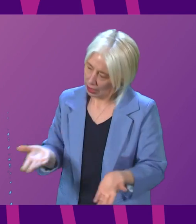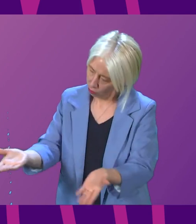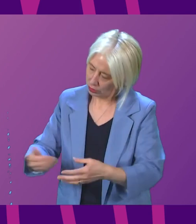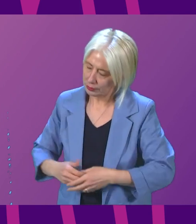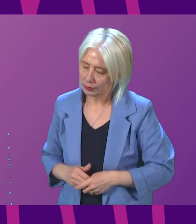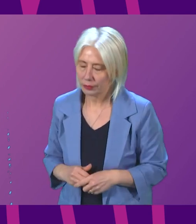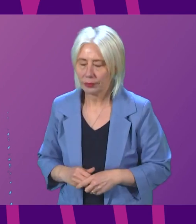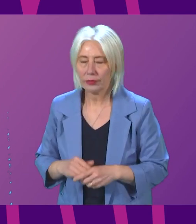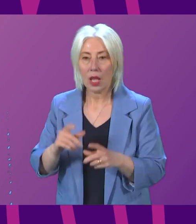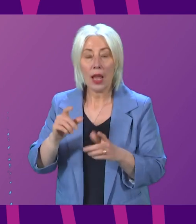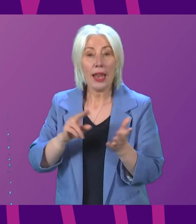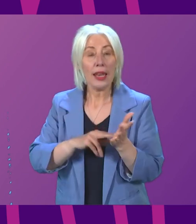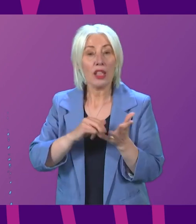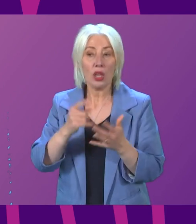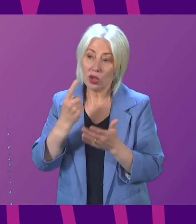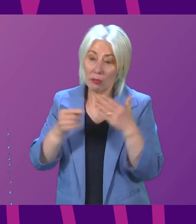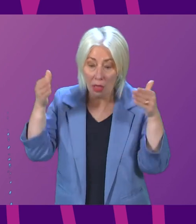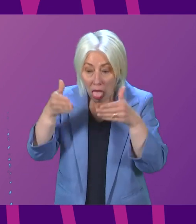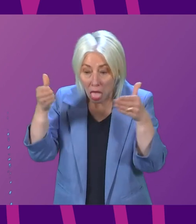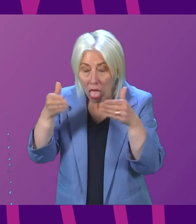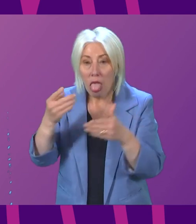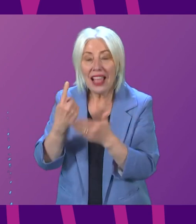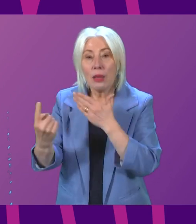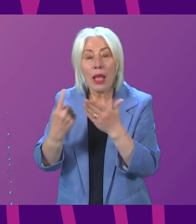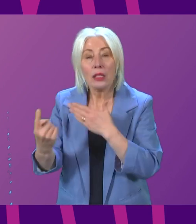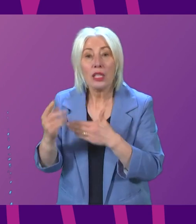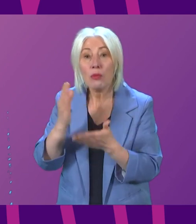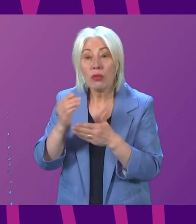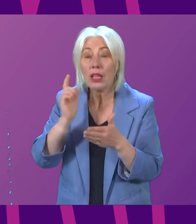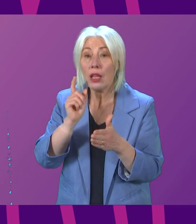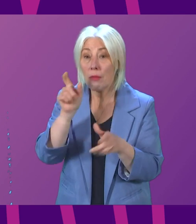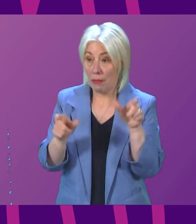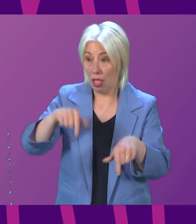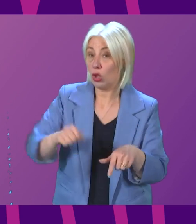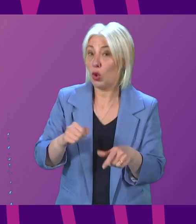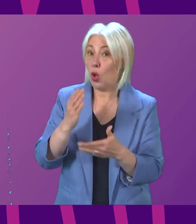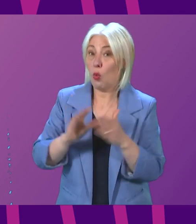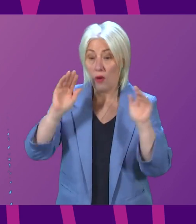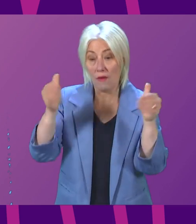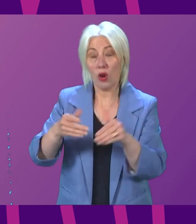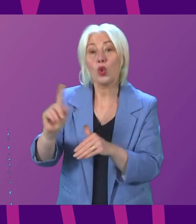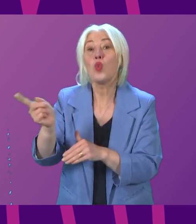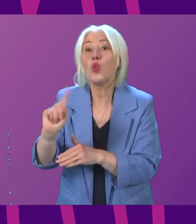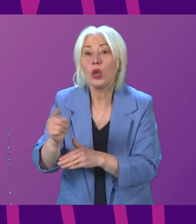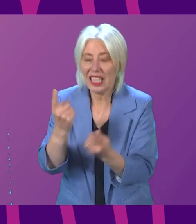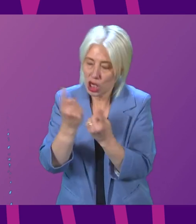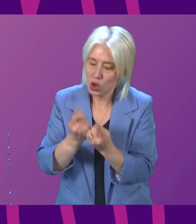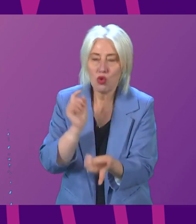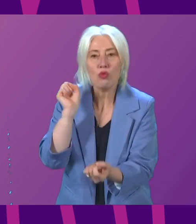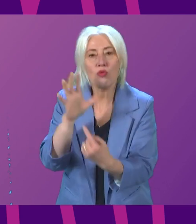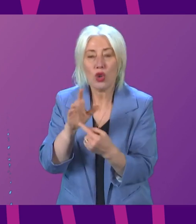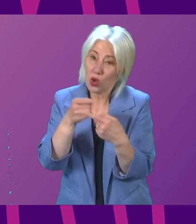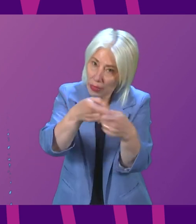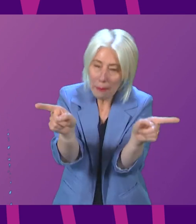She's obsessing about independence. When people across Scotland overwhelmingly want the focus to be on issues that really matter